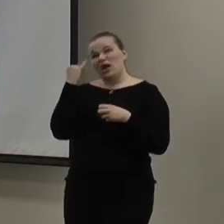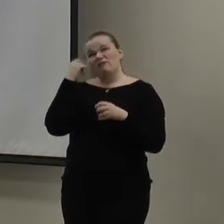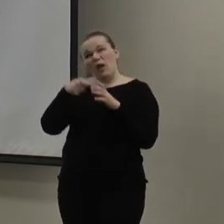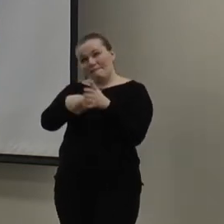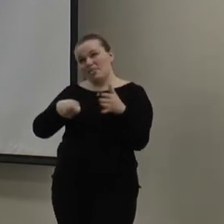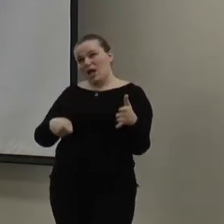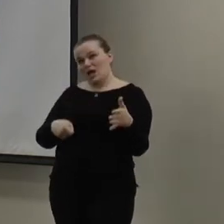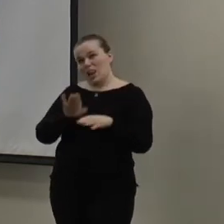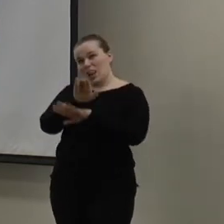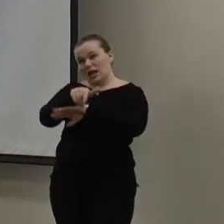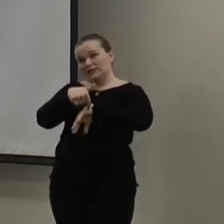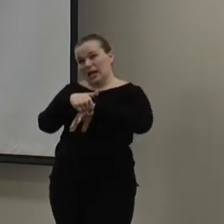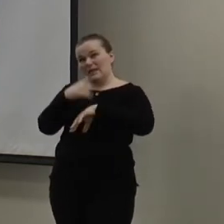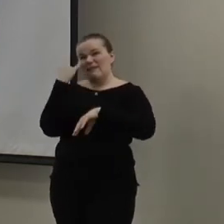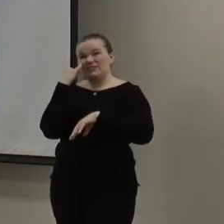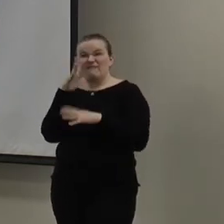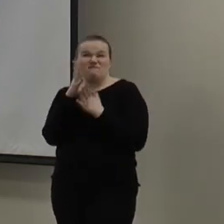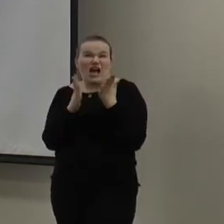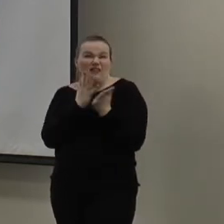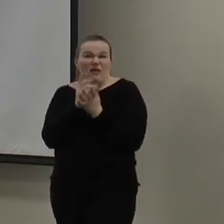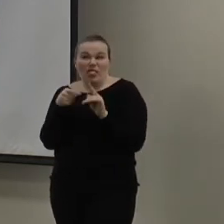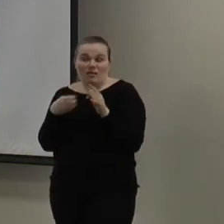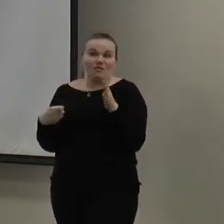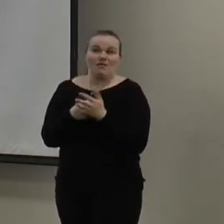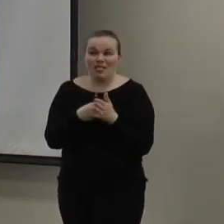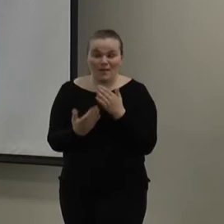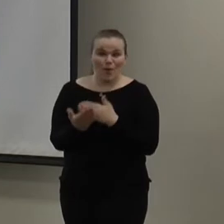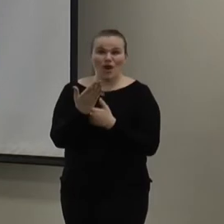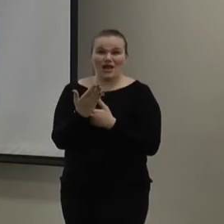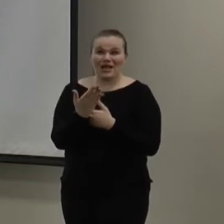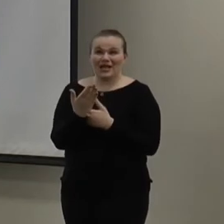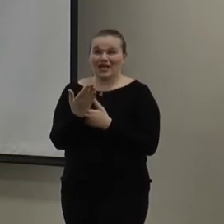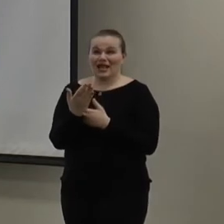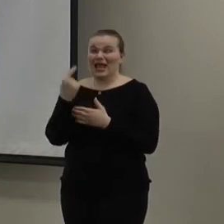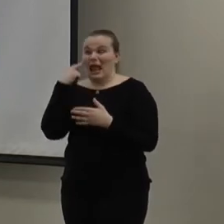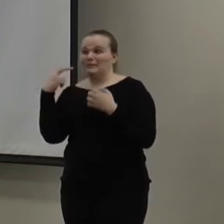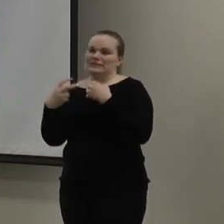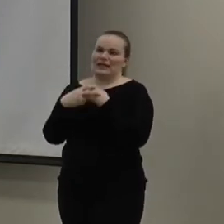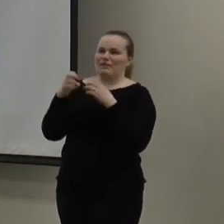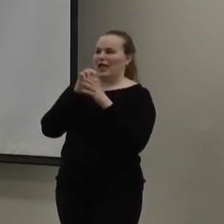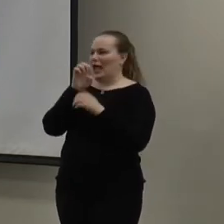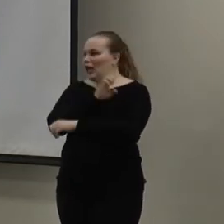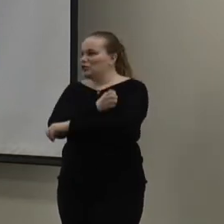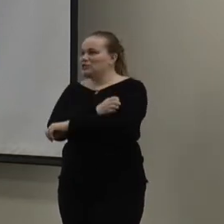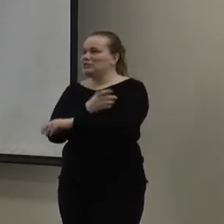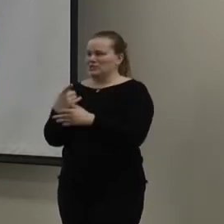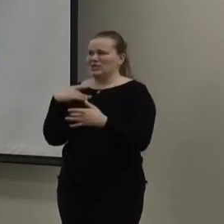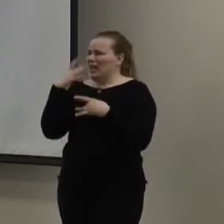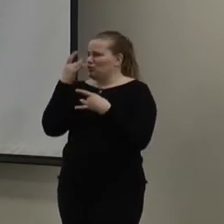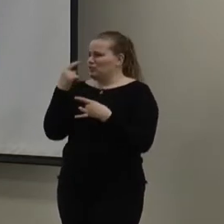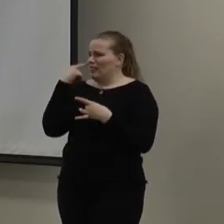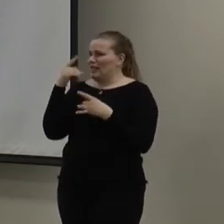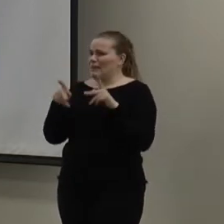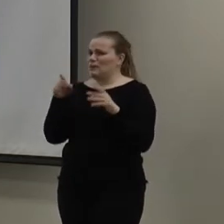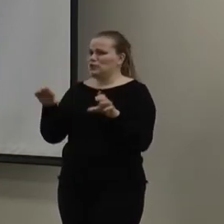can unplug it at night as long as it's just about five hours. And you can plug it back in. And he's talking about how to save your energy. And so, that was just kind of interesting. The